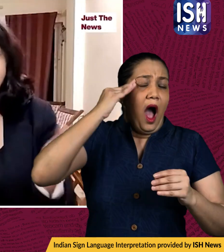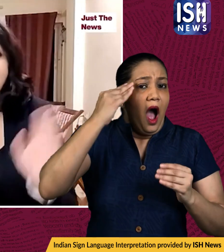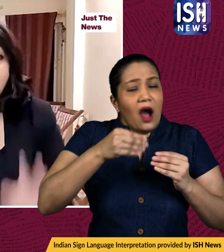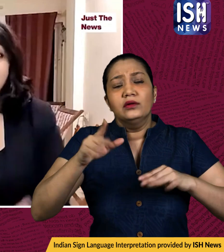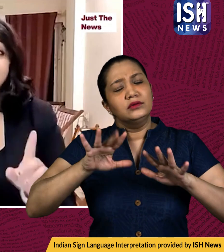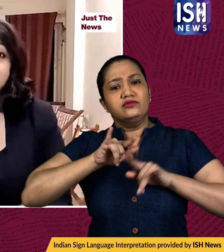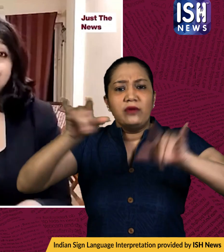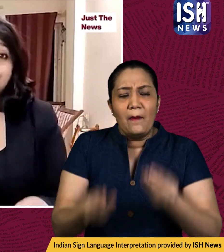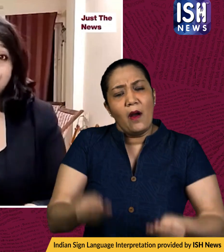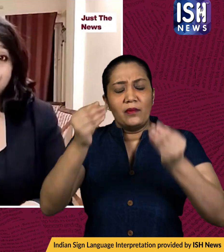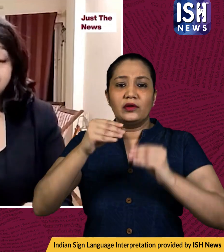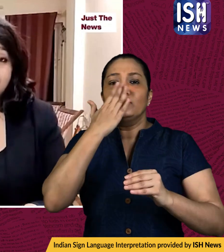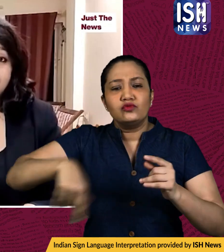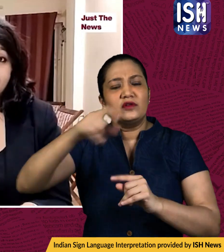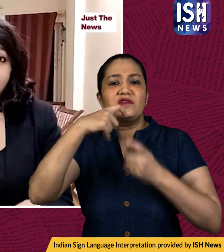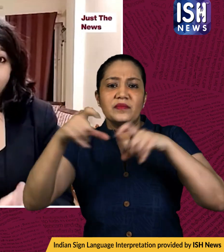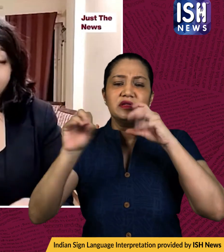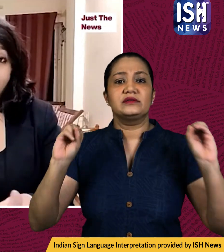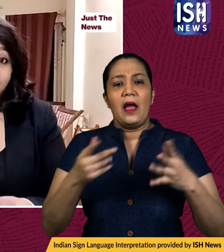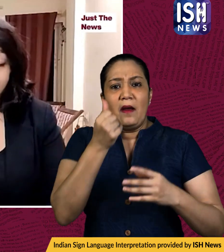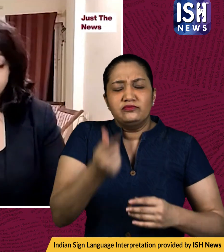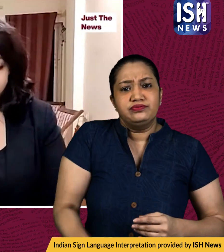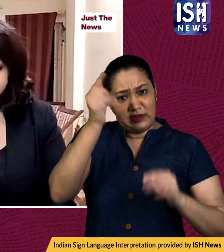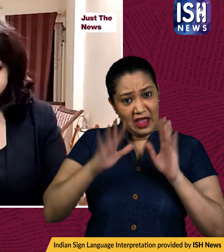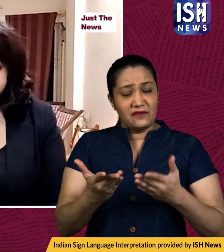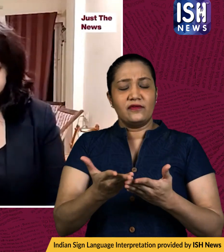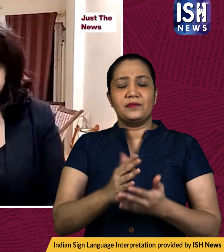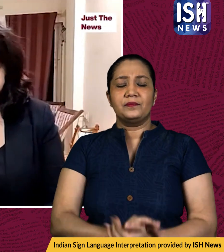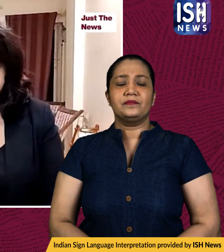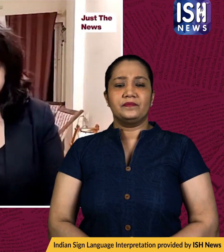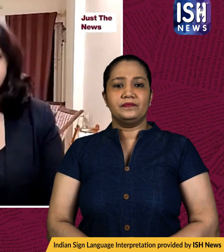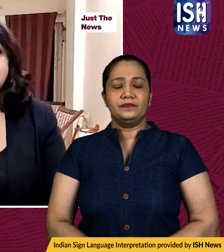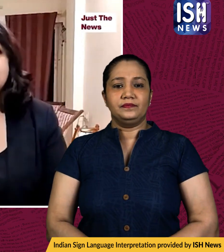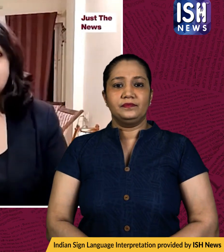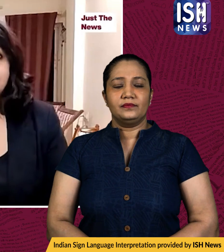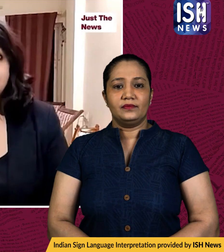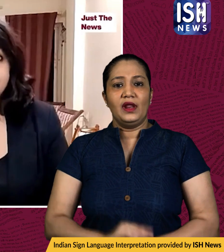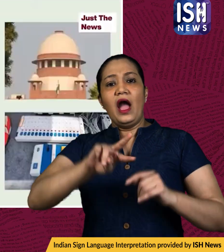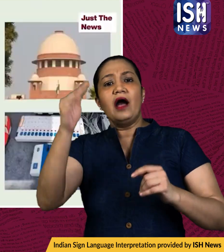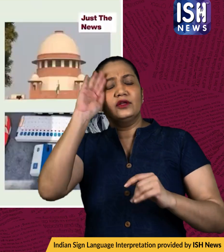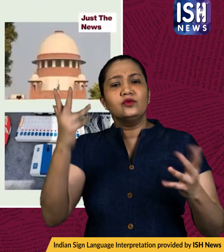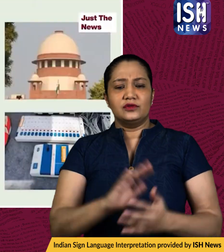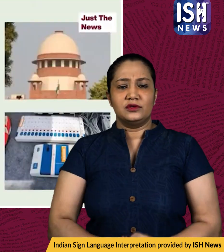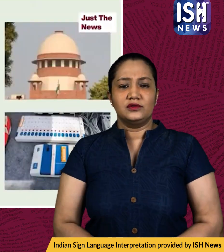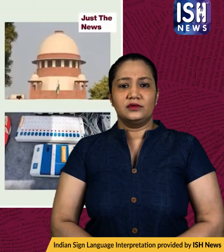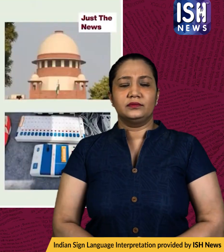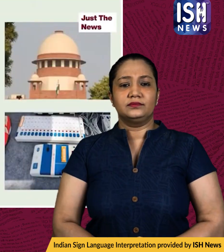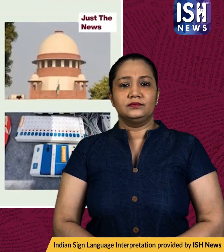and the students were also complaining of high fares in other news now the story coming in from